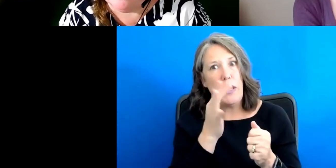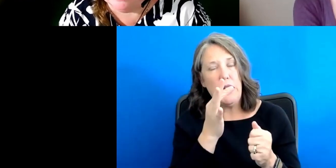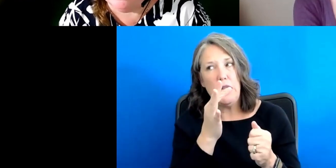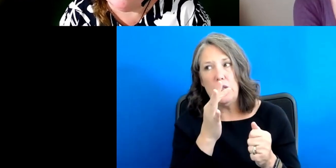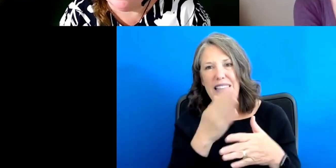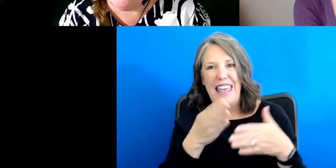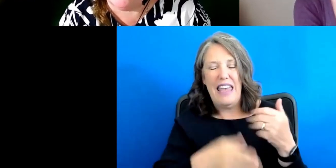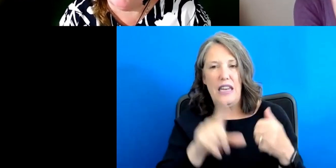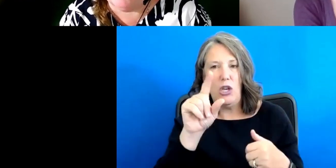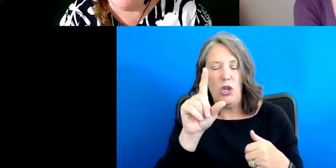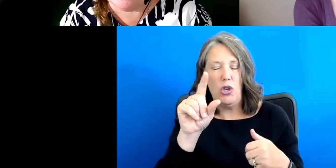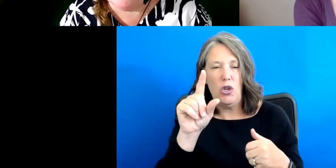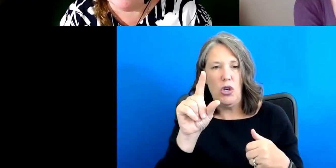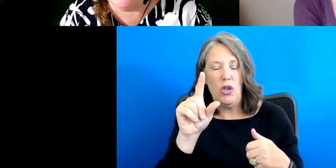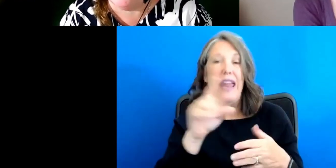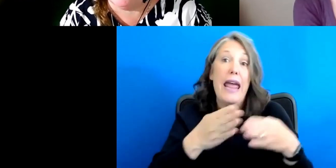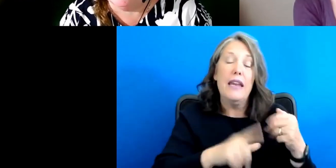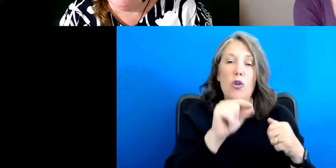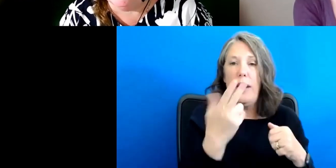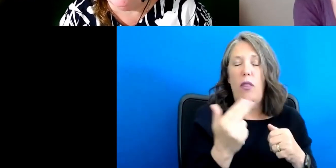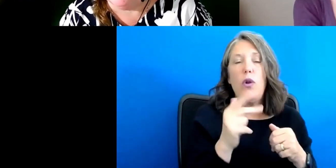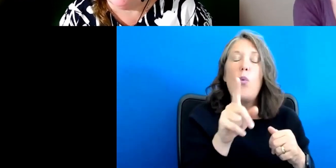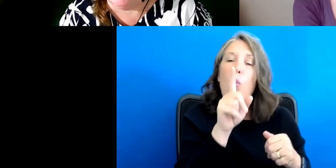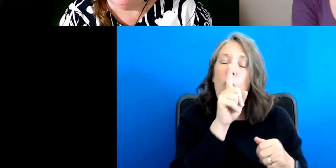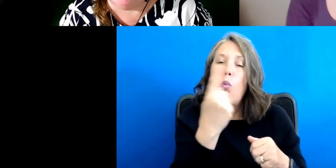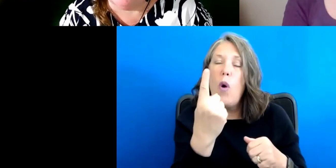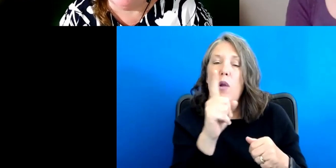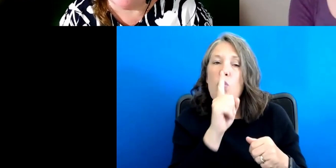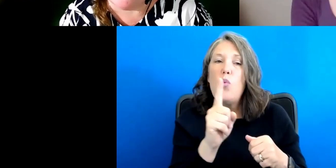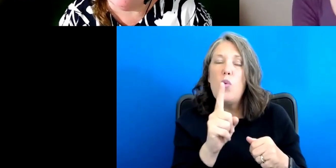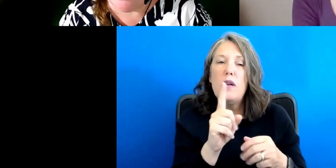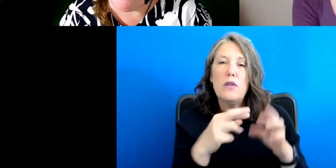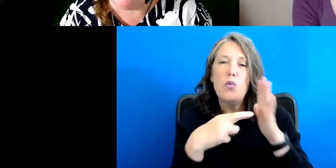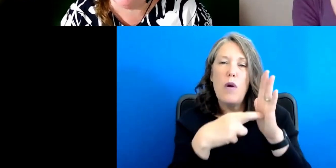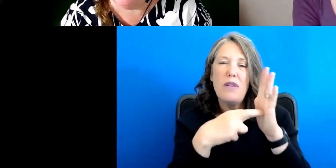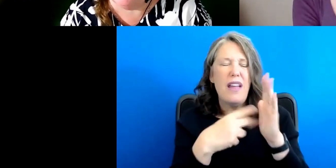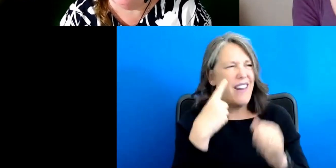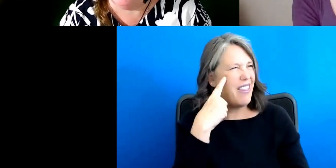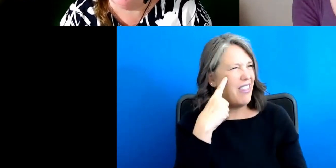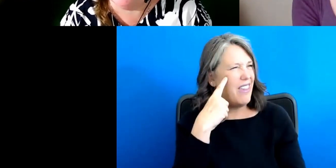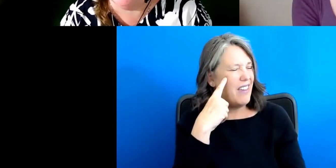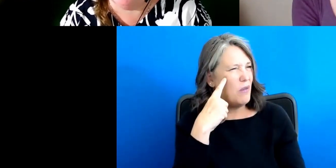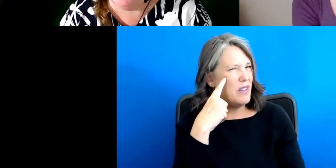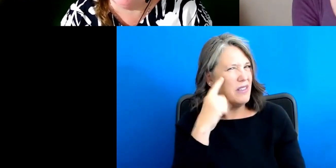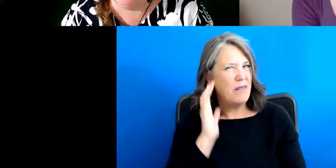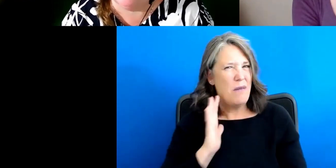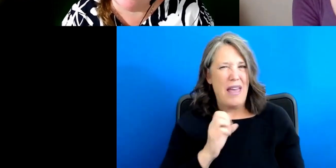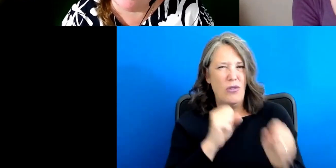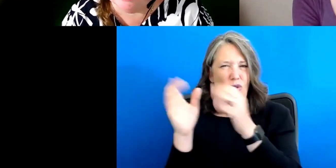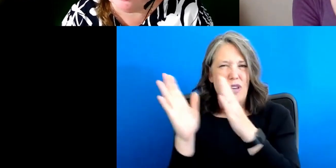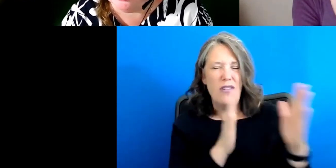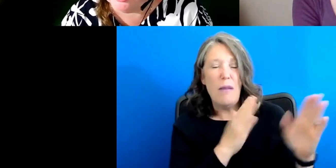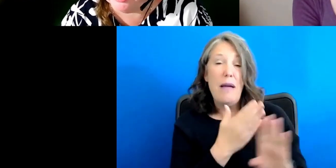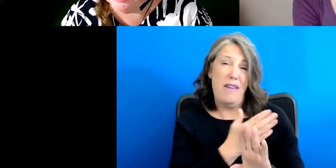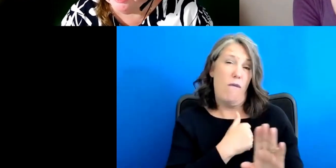one of the areas was representation. And I believe it was in past, um, strategic plans before